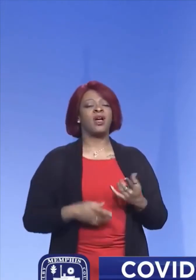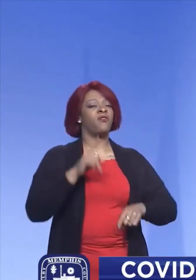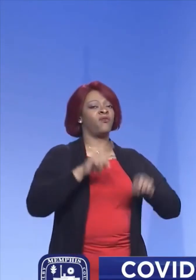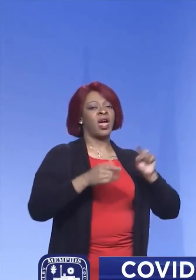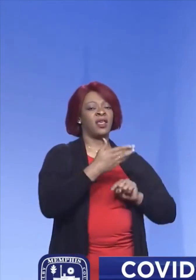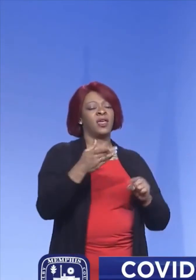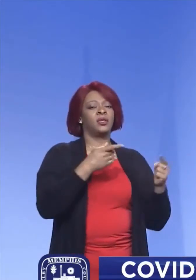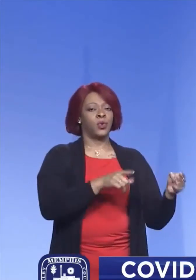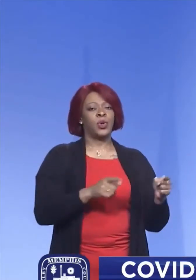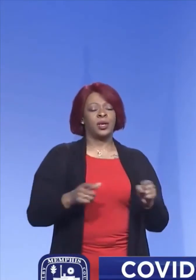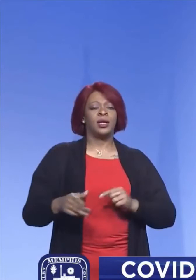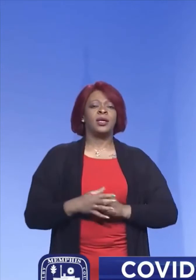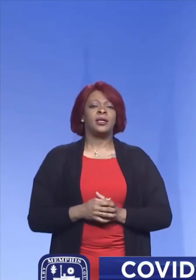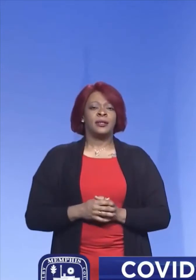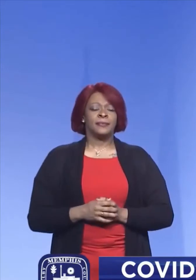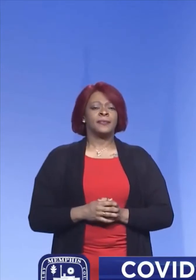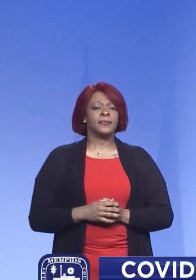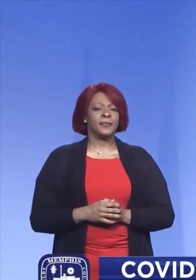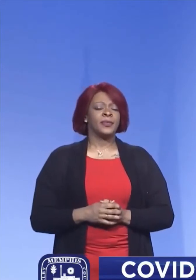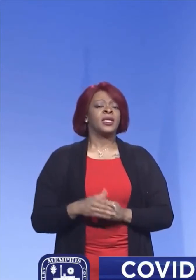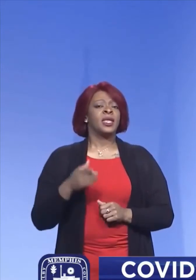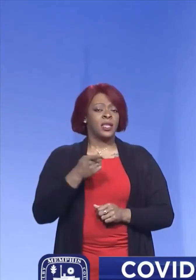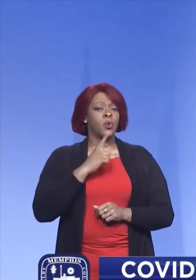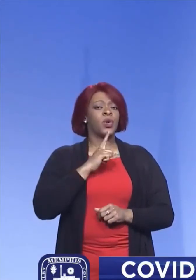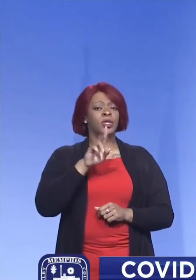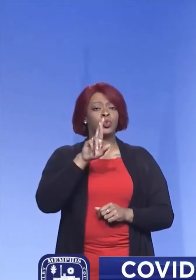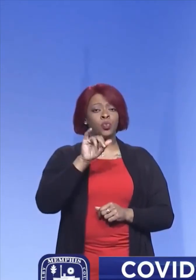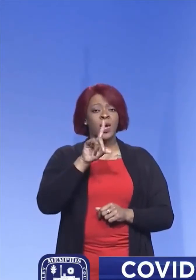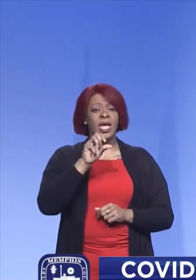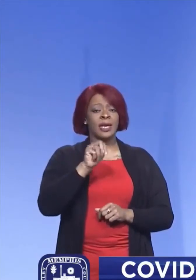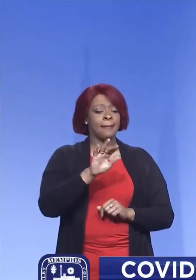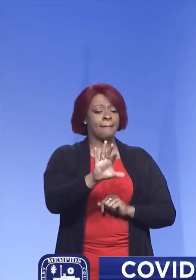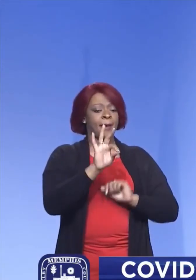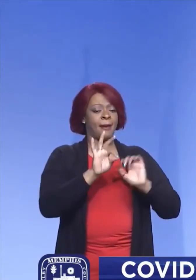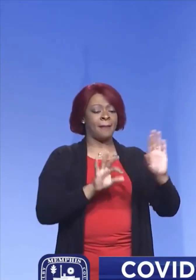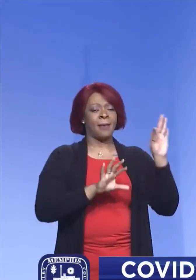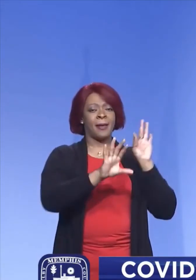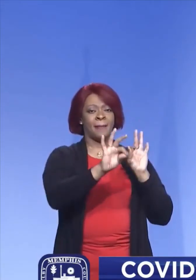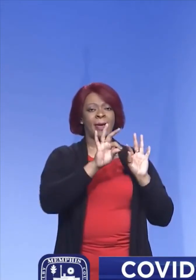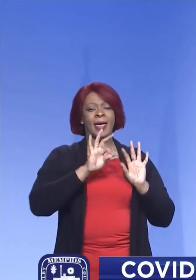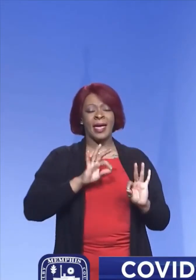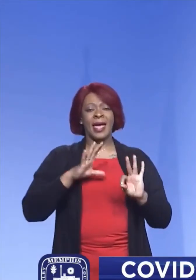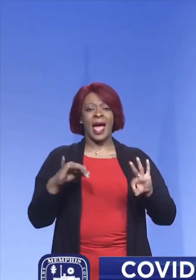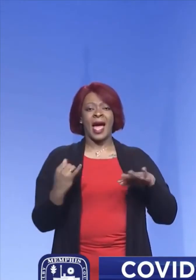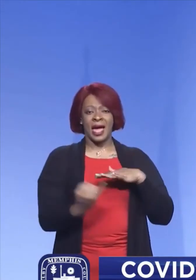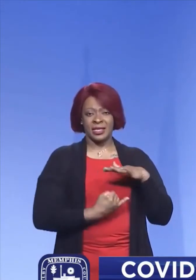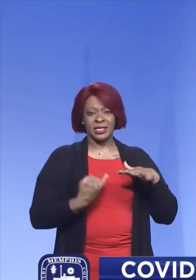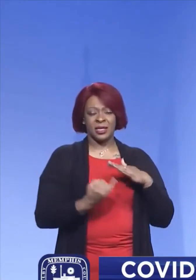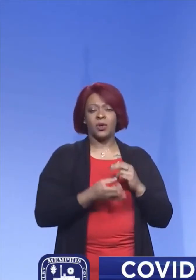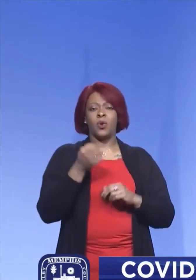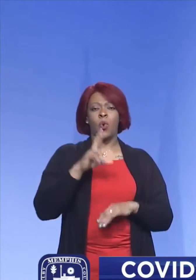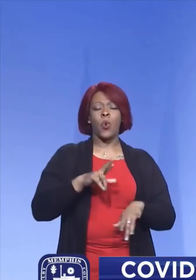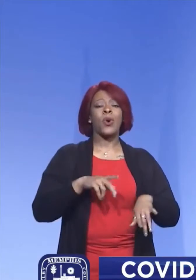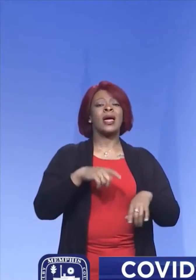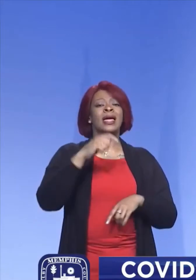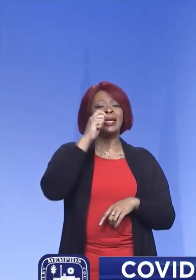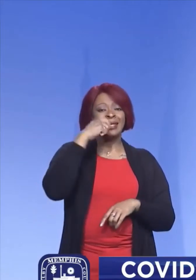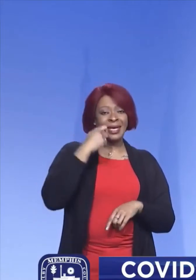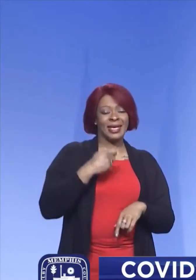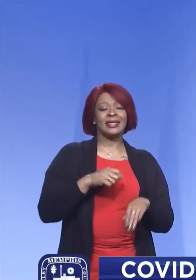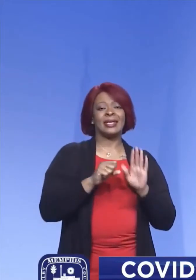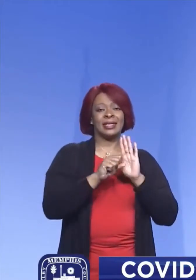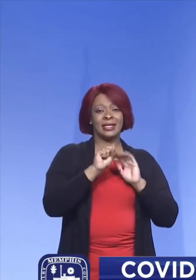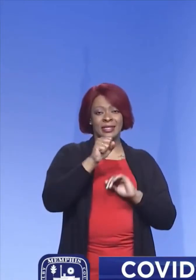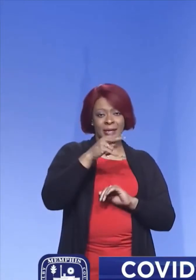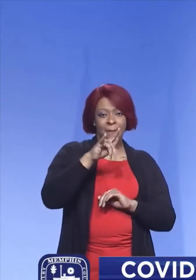going on. There is a random sample of isolates or test samples from the